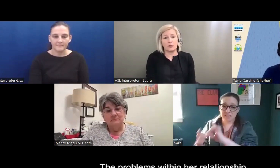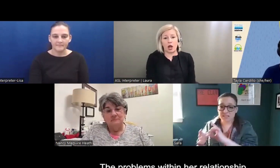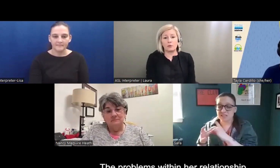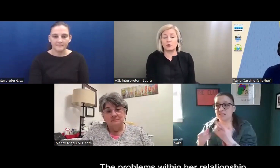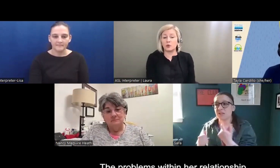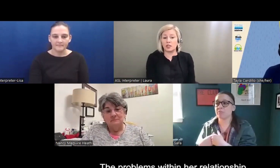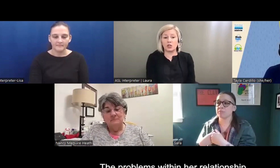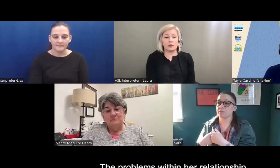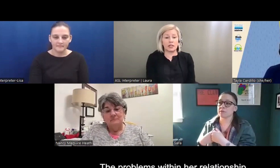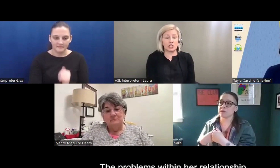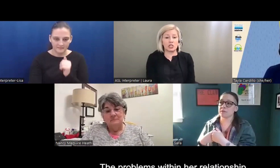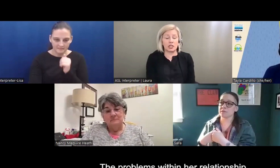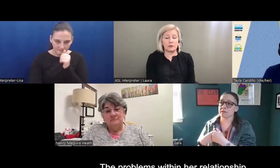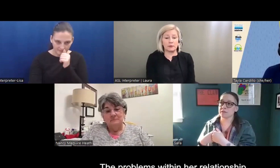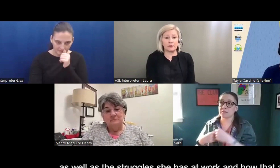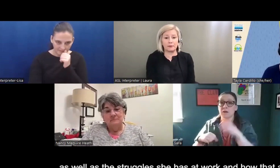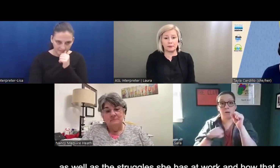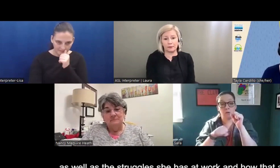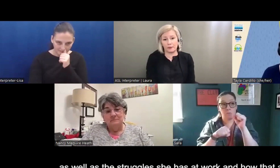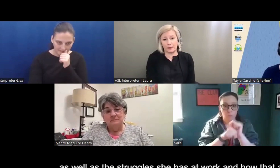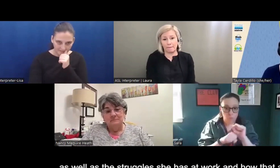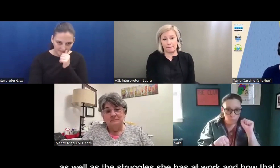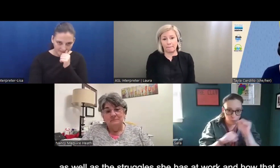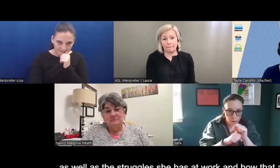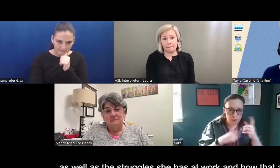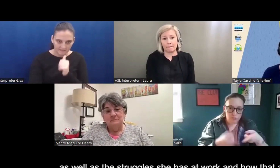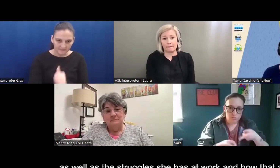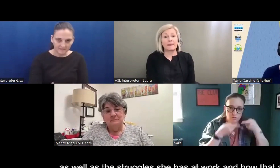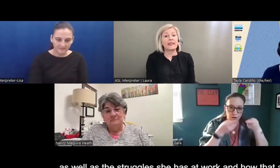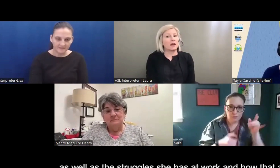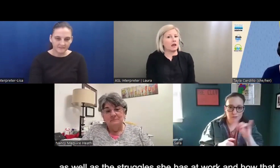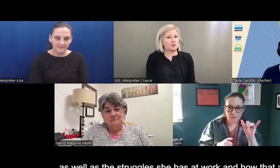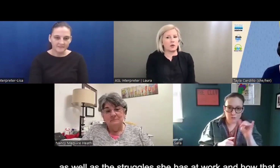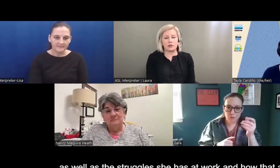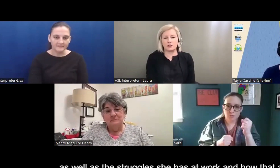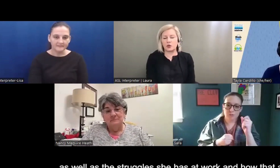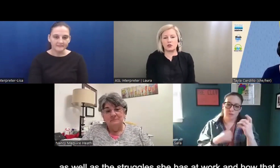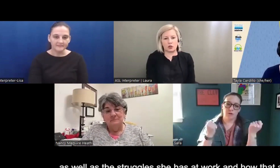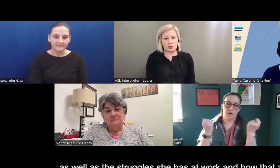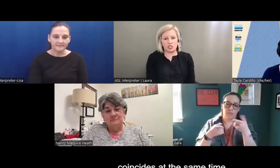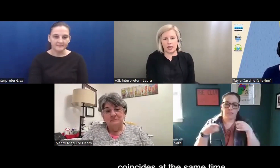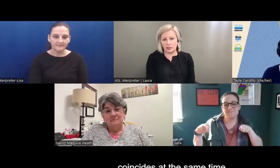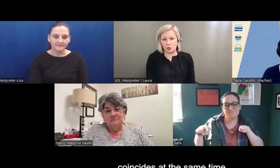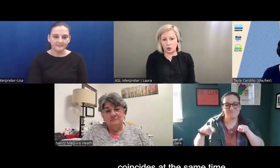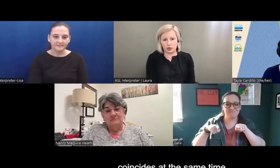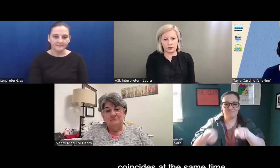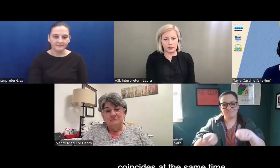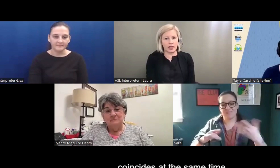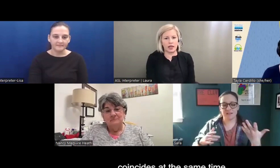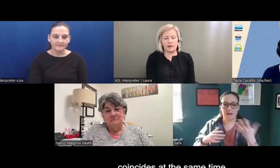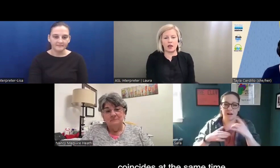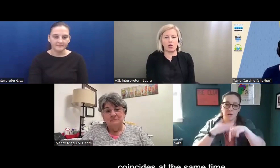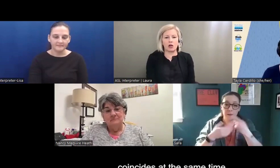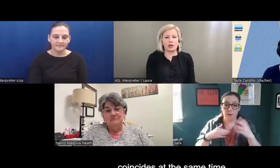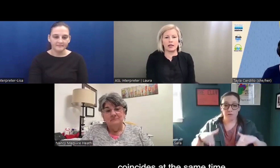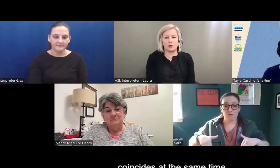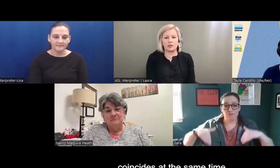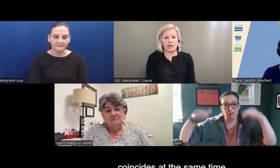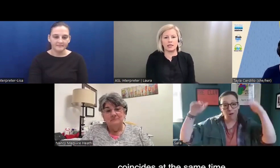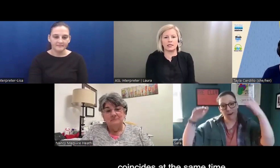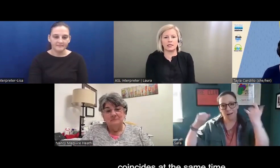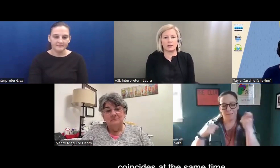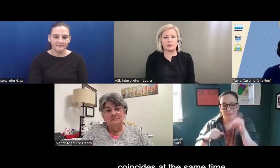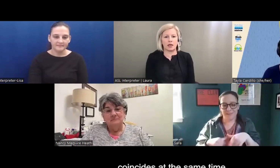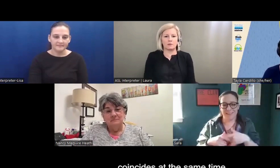And the problems within her relationship, as well as the struggles she has at work, and how that all kind of